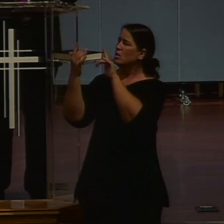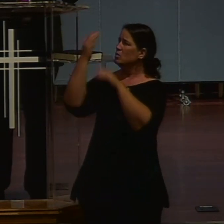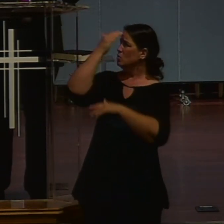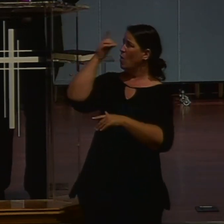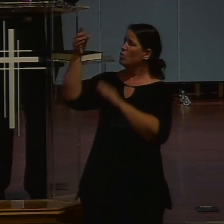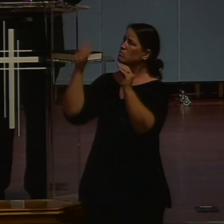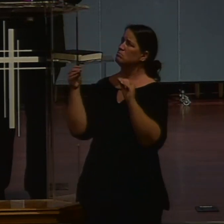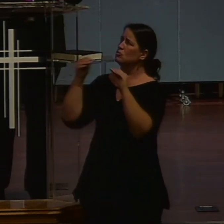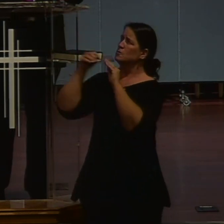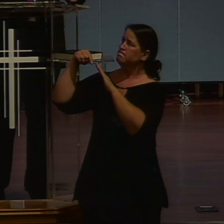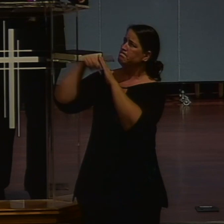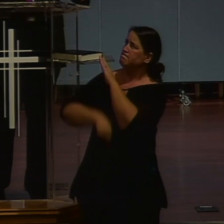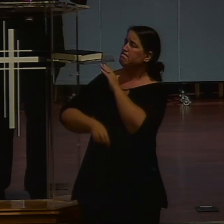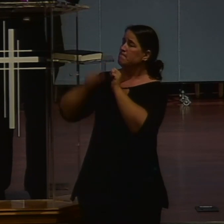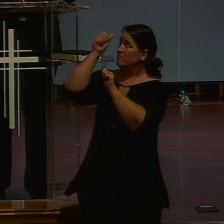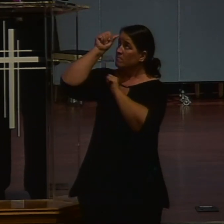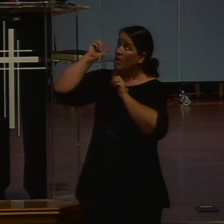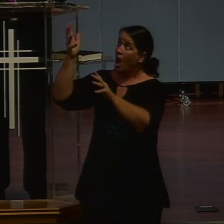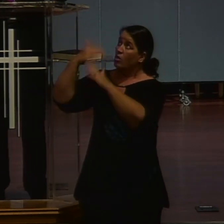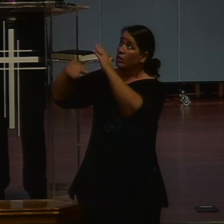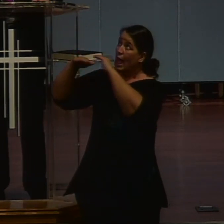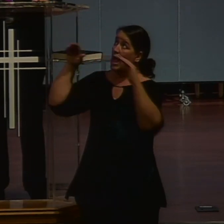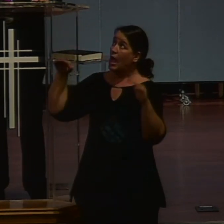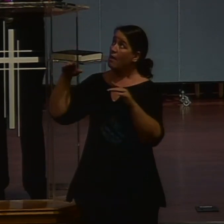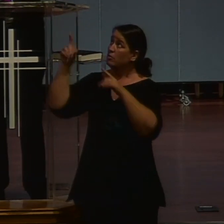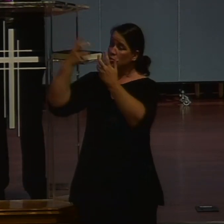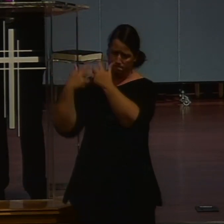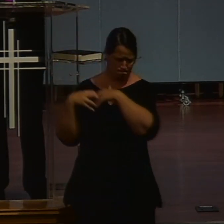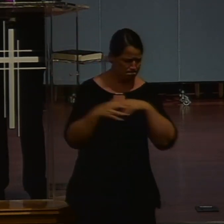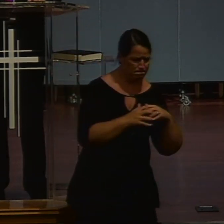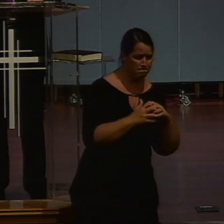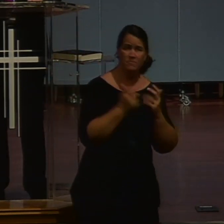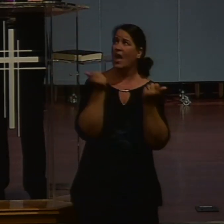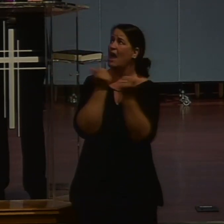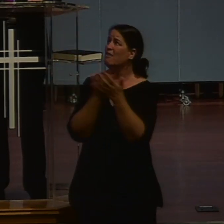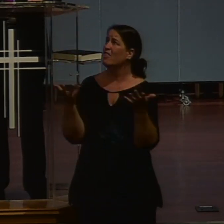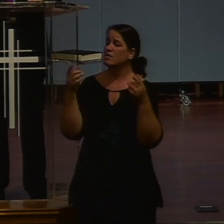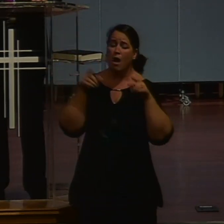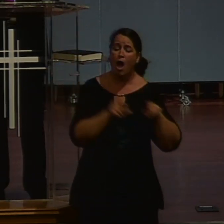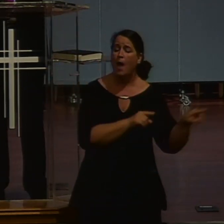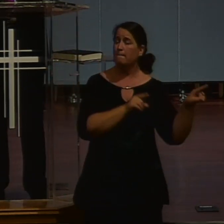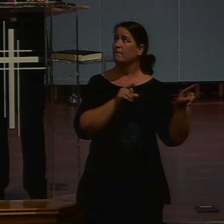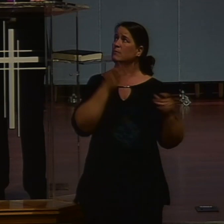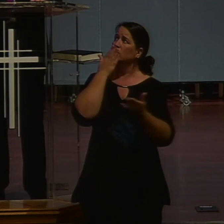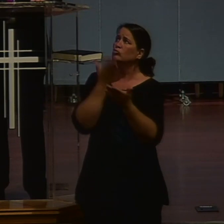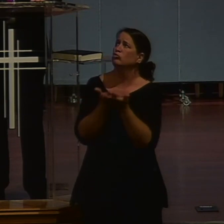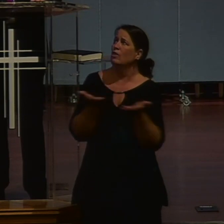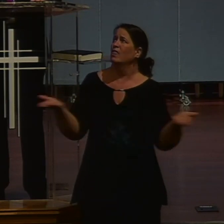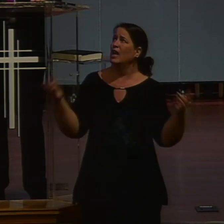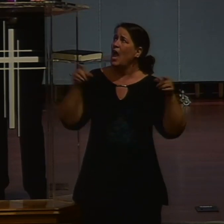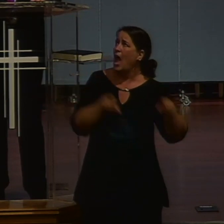are the God who, as our heavenly father, is in all things working for our good. And we praise you, Lord, for what you have done. We praise you